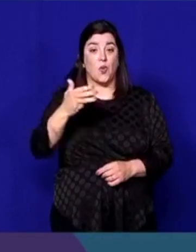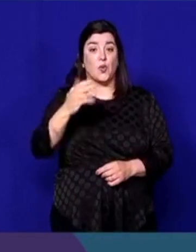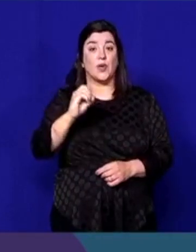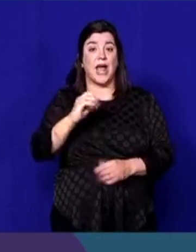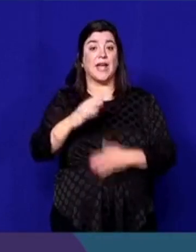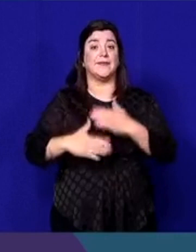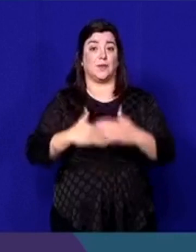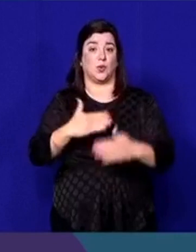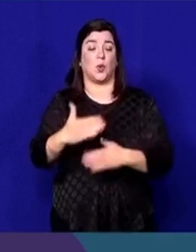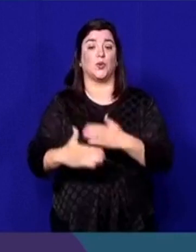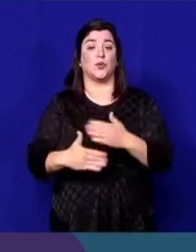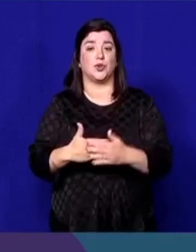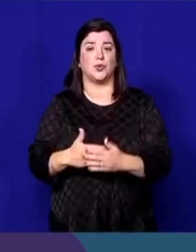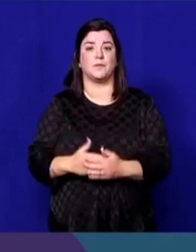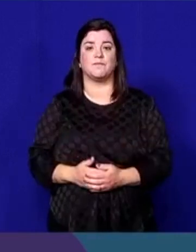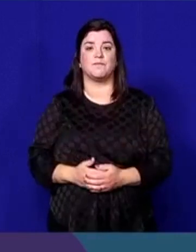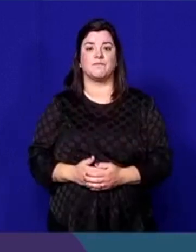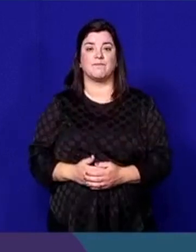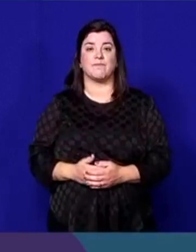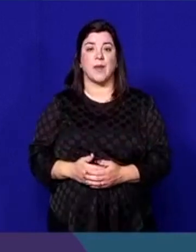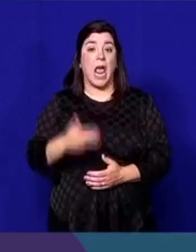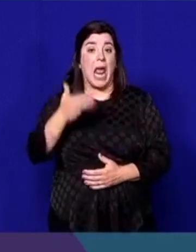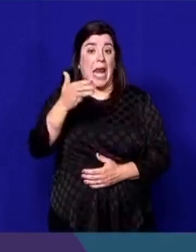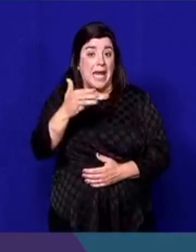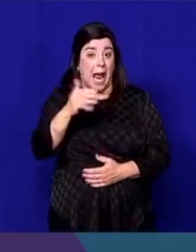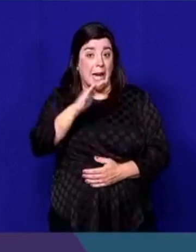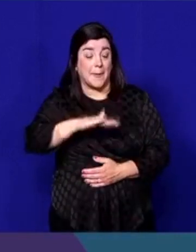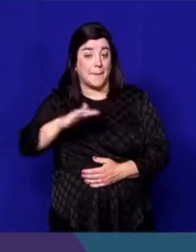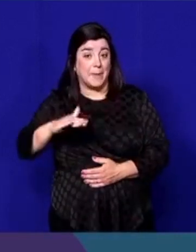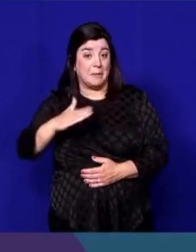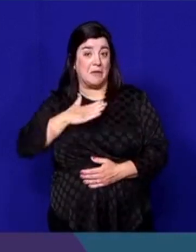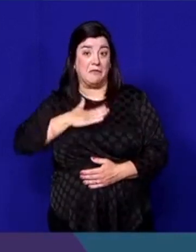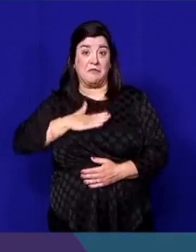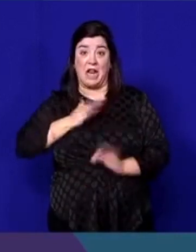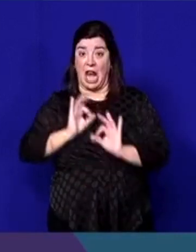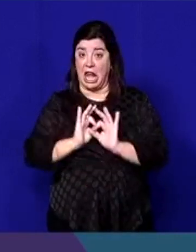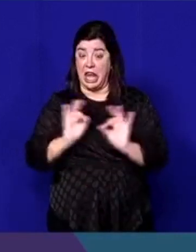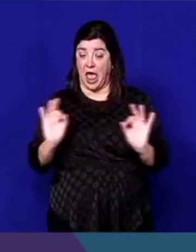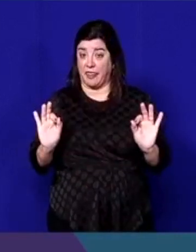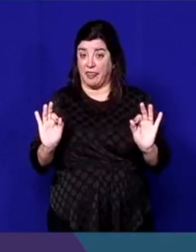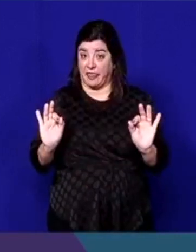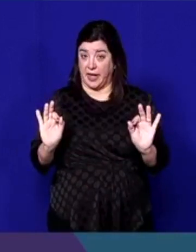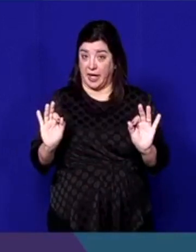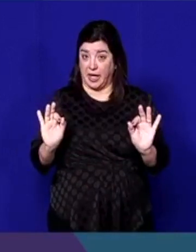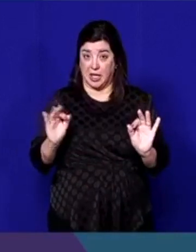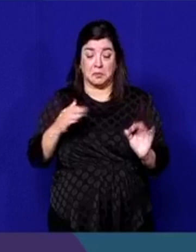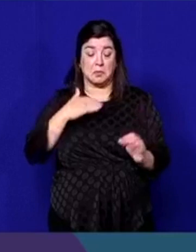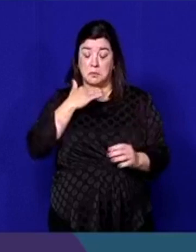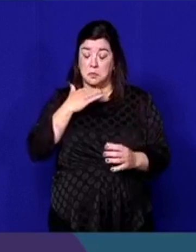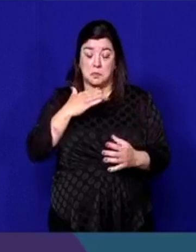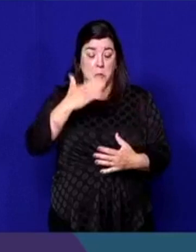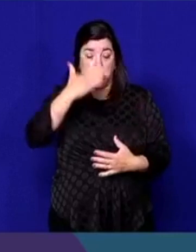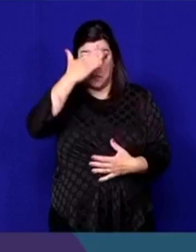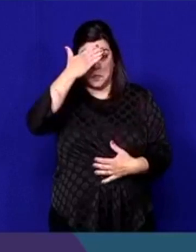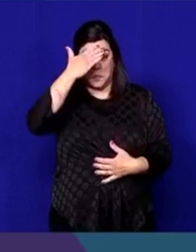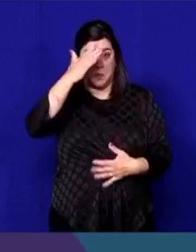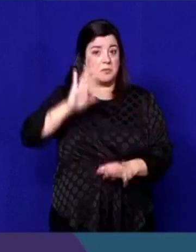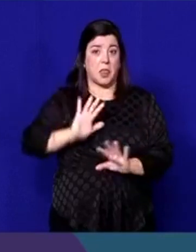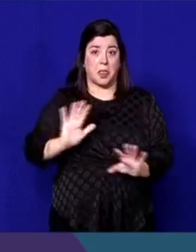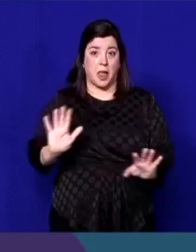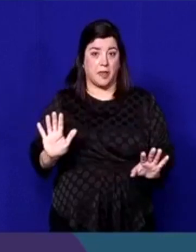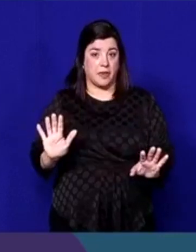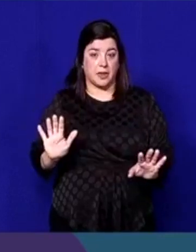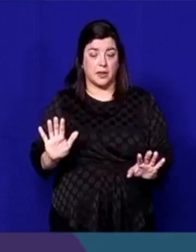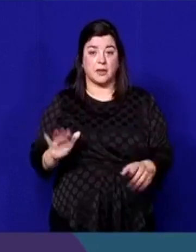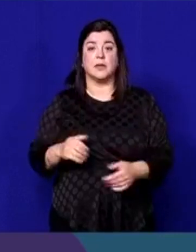9 from them who were asymptomatic, so they did not have any symptoms at all. They either presented to us or else they were